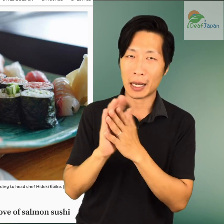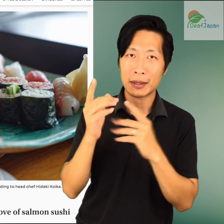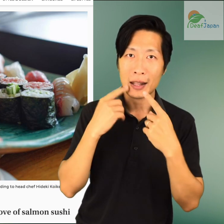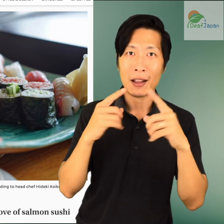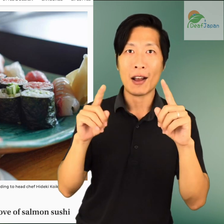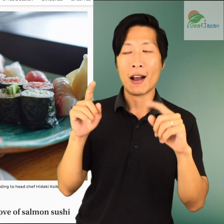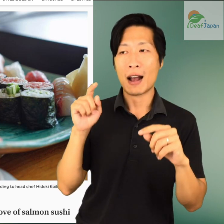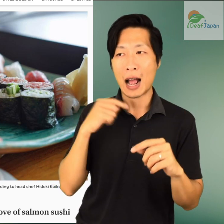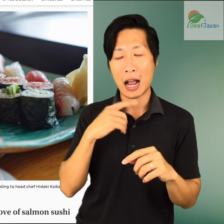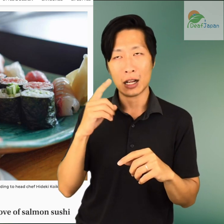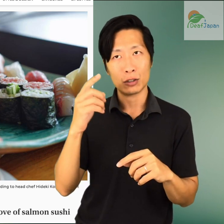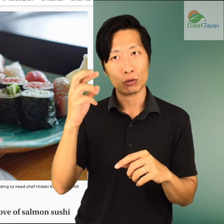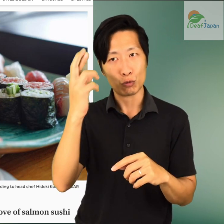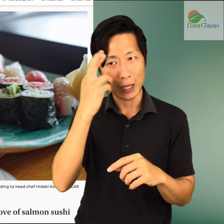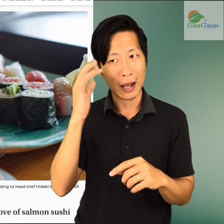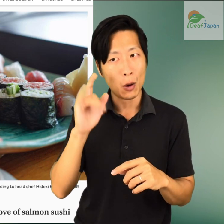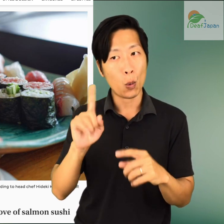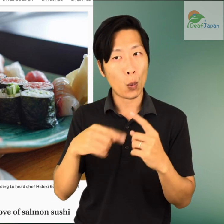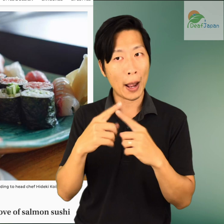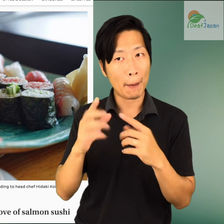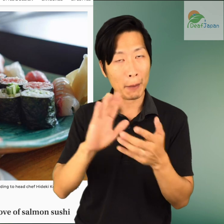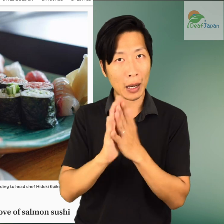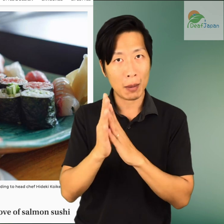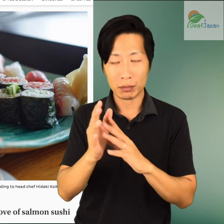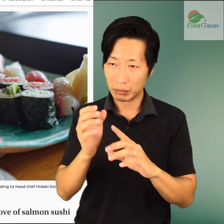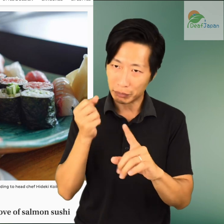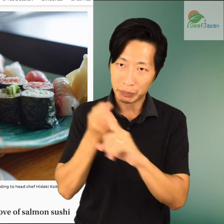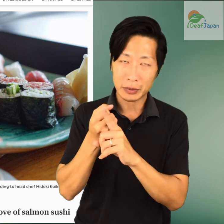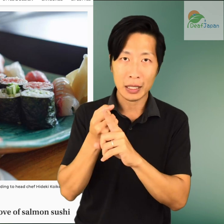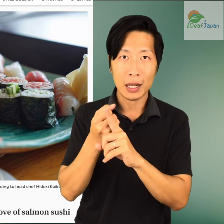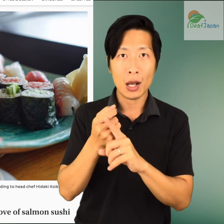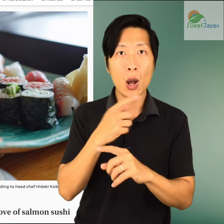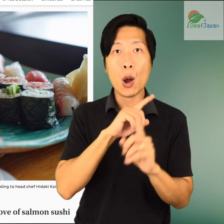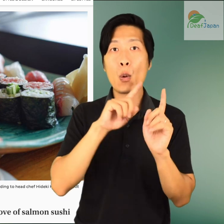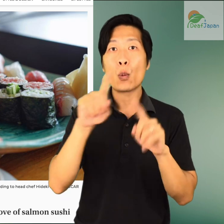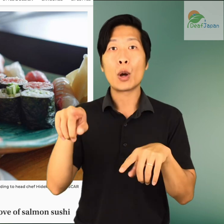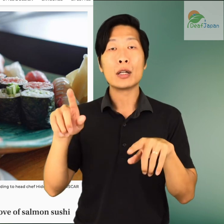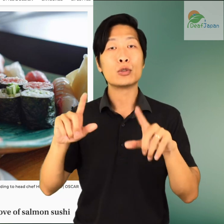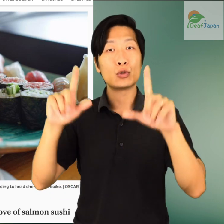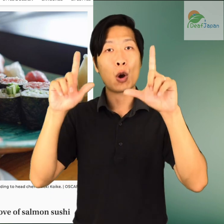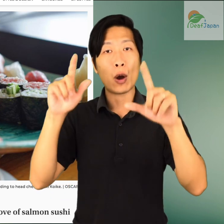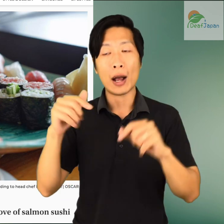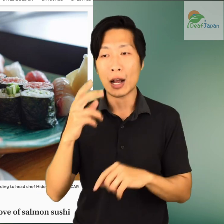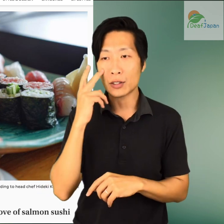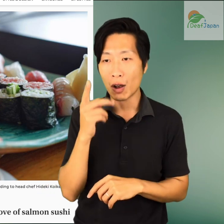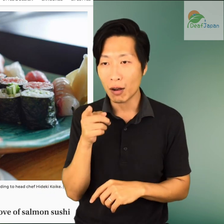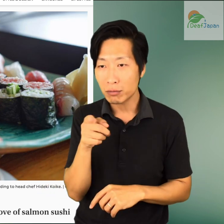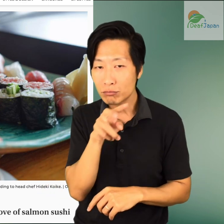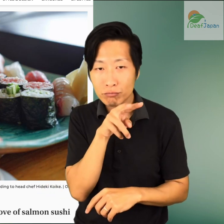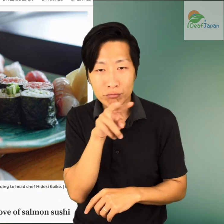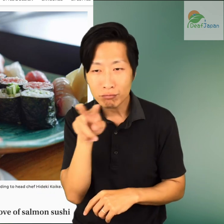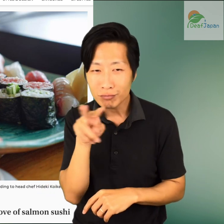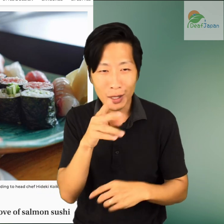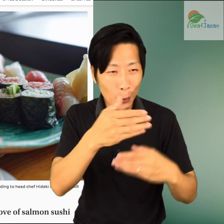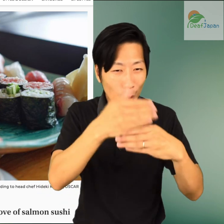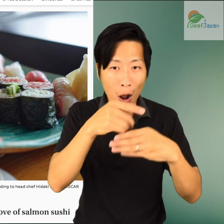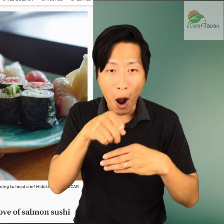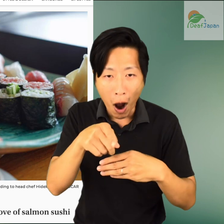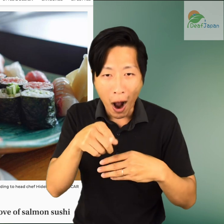had caught on, Olsen says, was when I went to Tokyo and suddenly saw small plastic salmon sushi shops in the